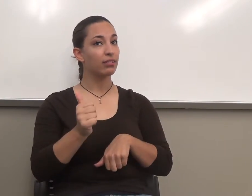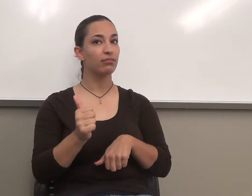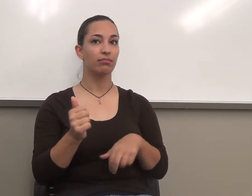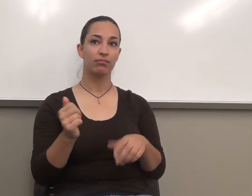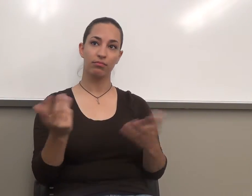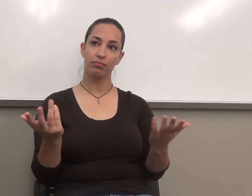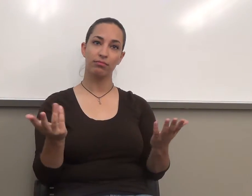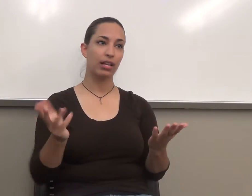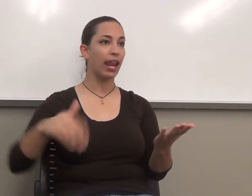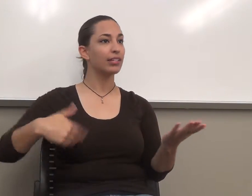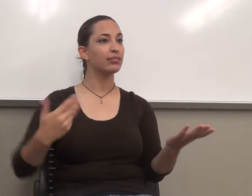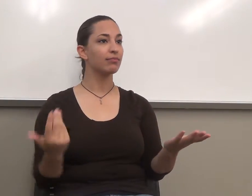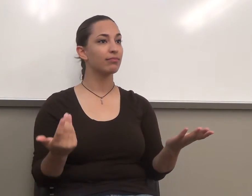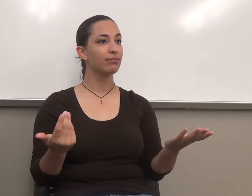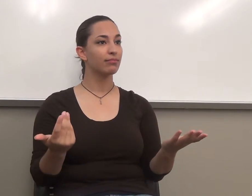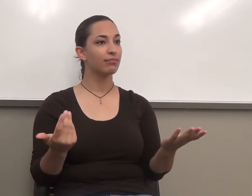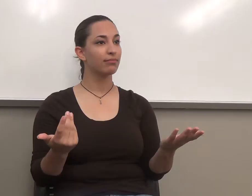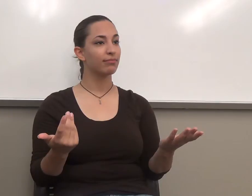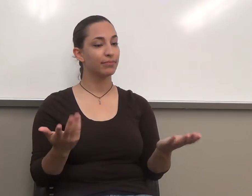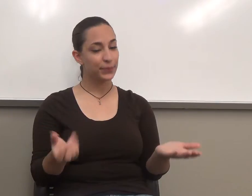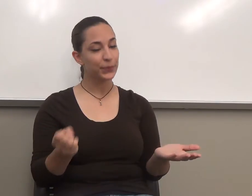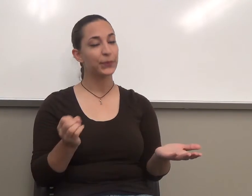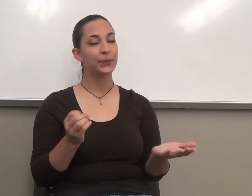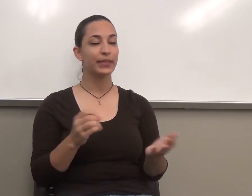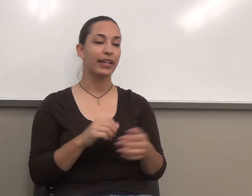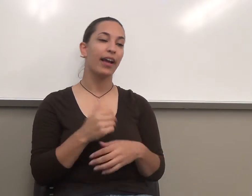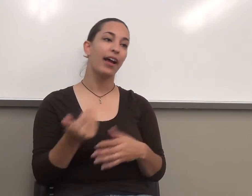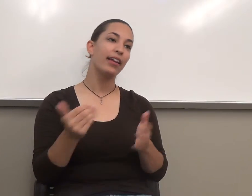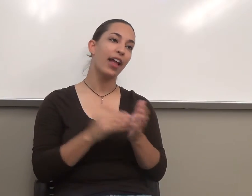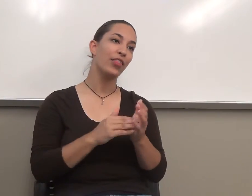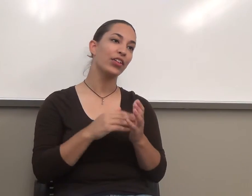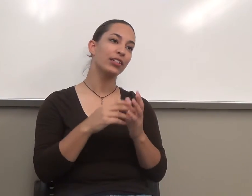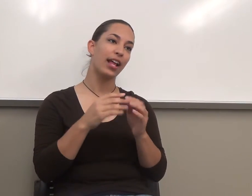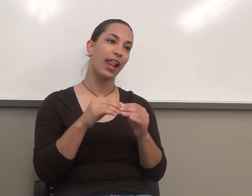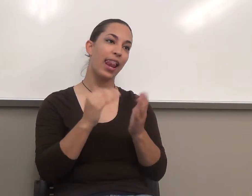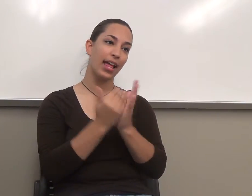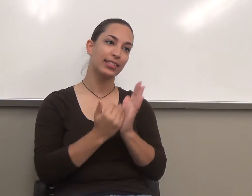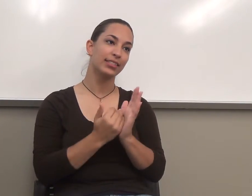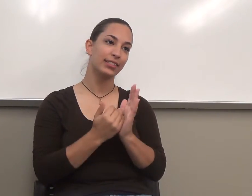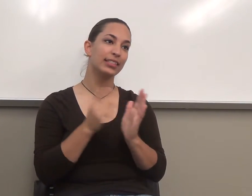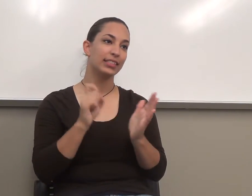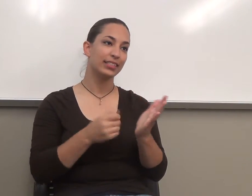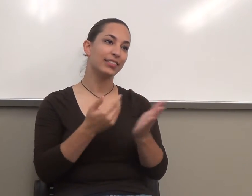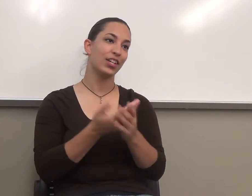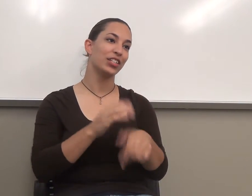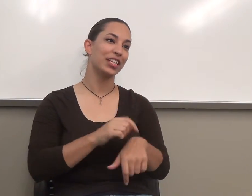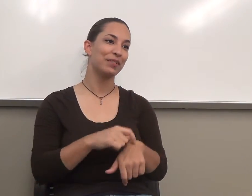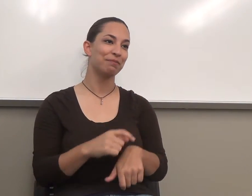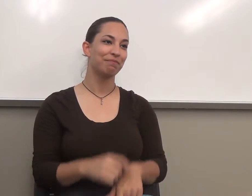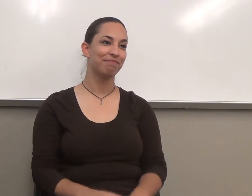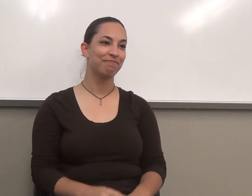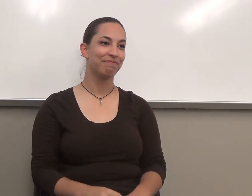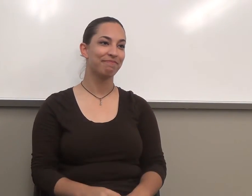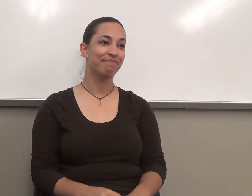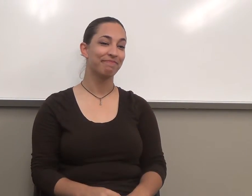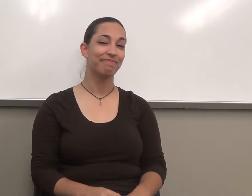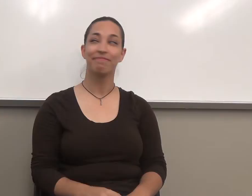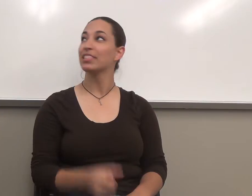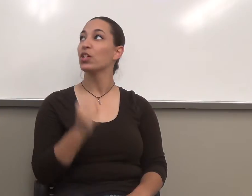Okay? So it's, you know, another lesson in the class. You need to be in. Okay. Okay. This class